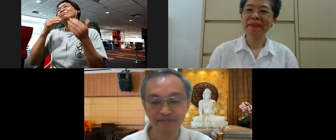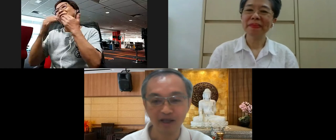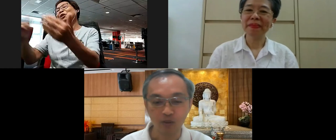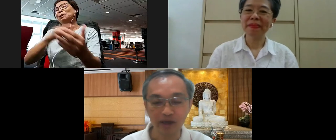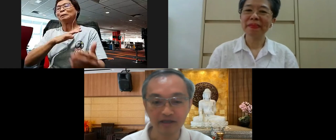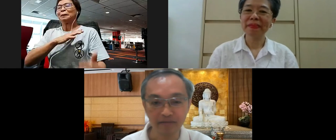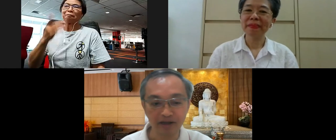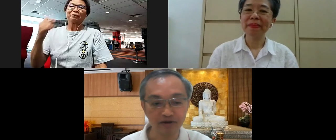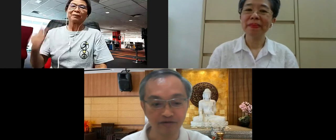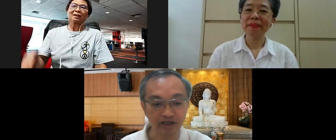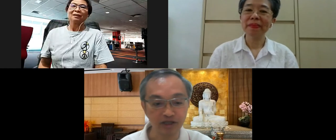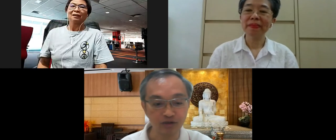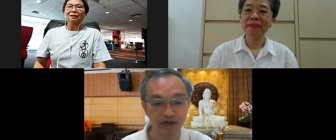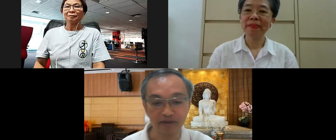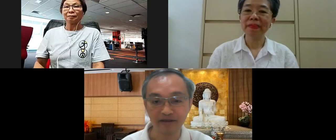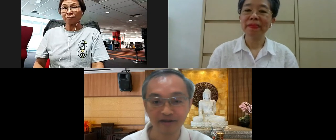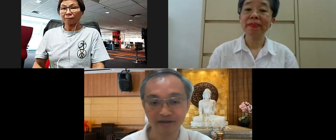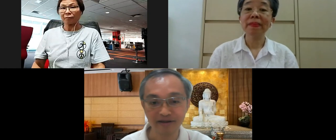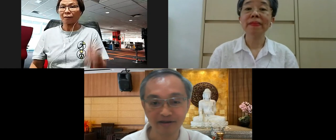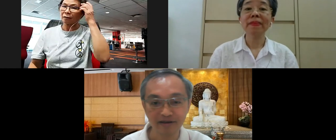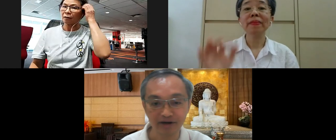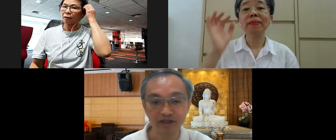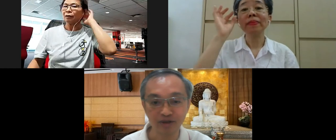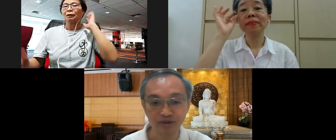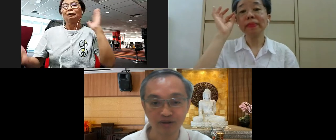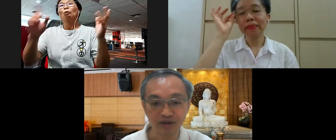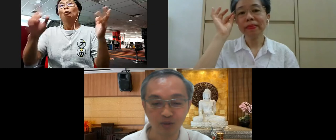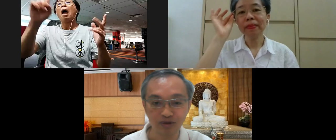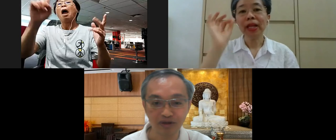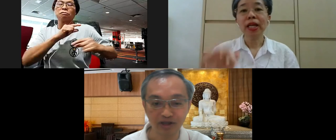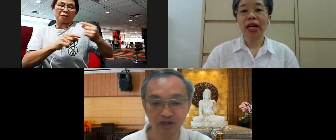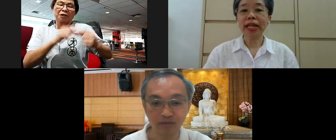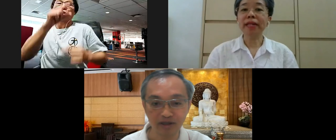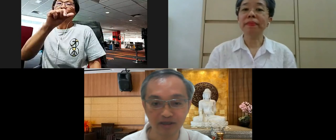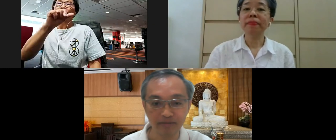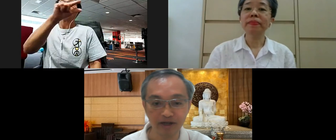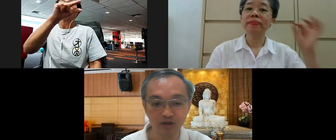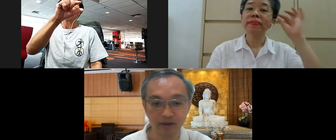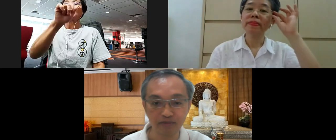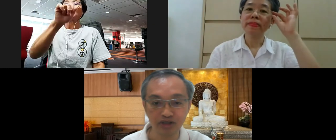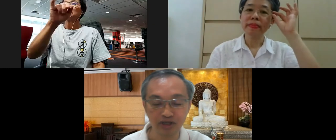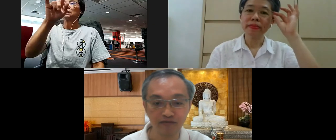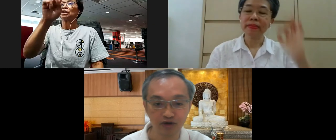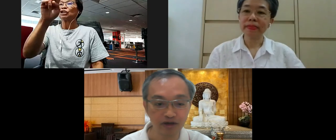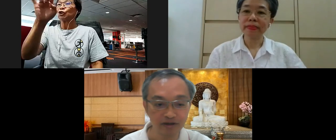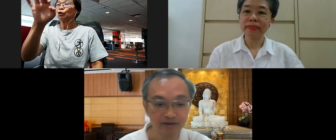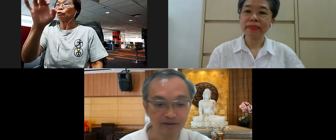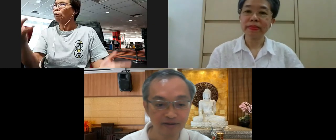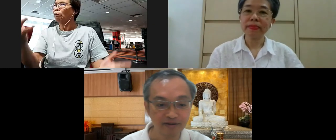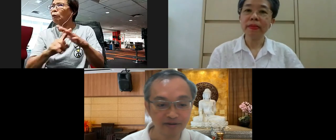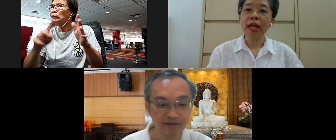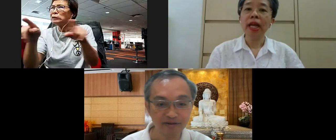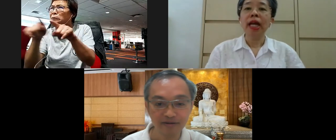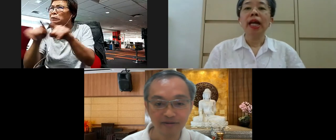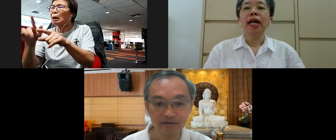where does the place of gratitude come in gratitude will gratitude be similar to appreciative joy